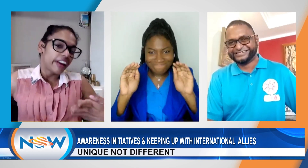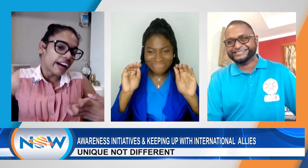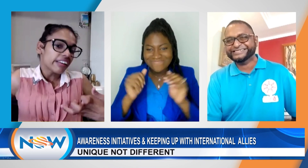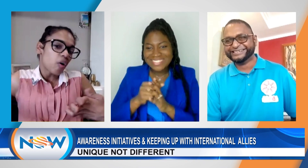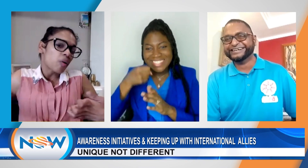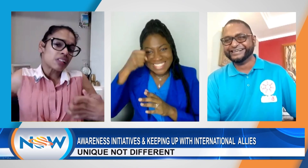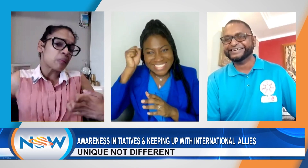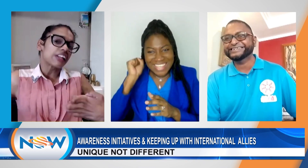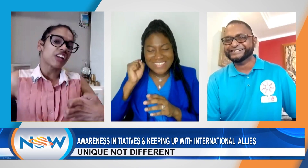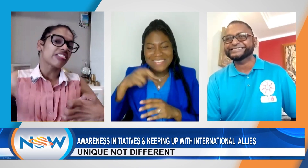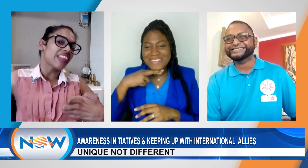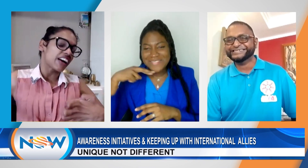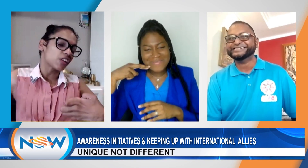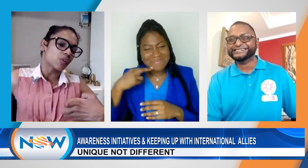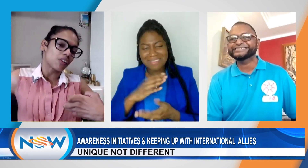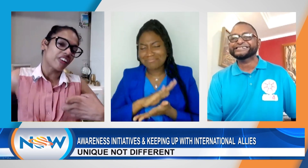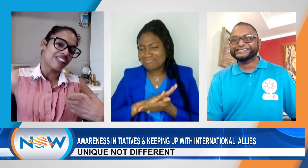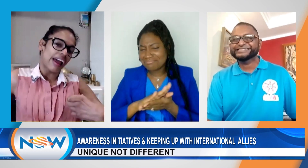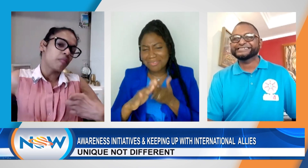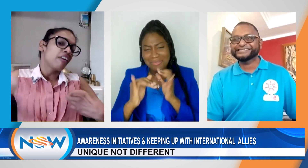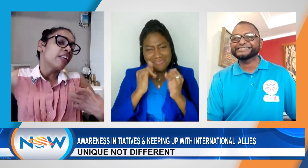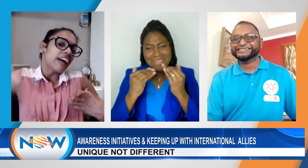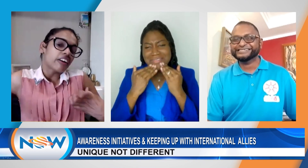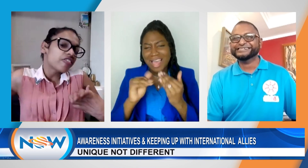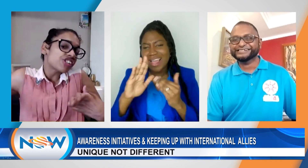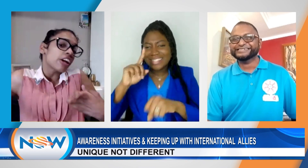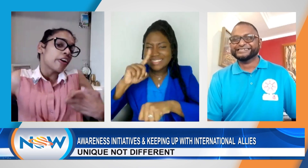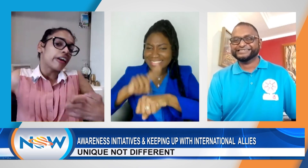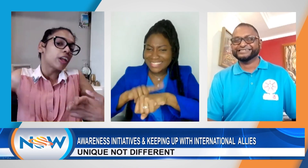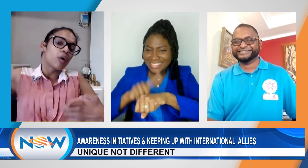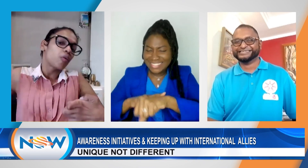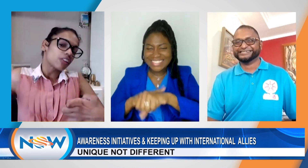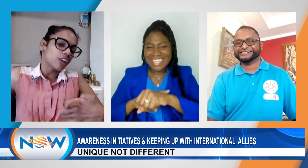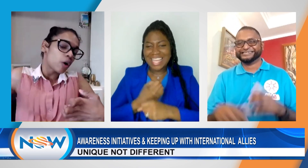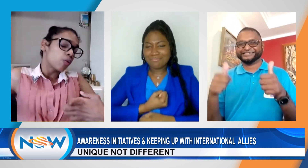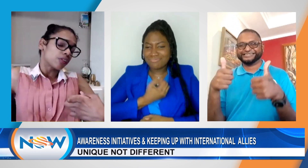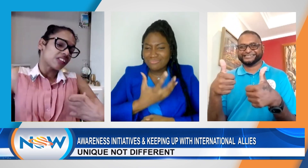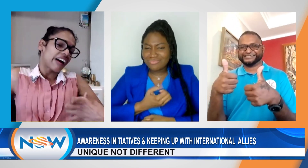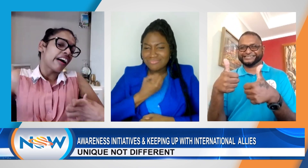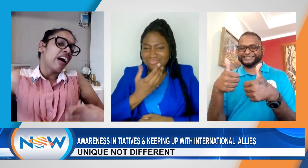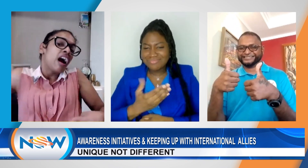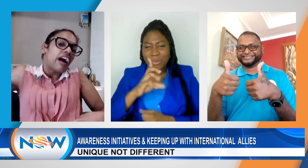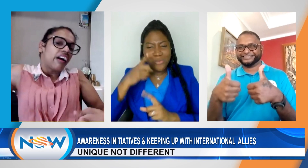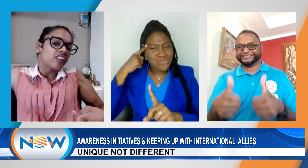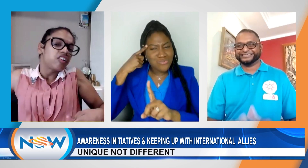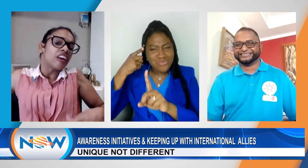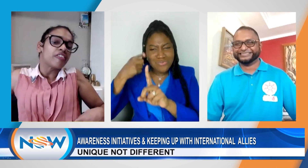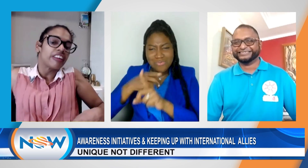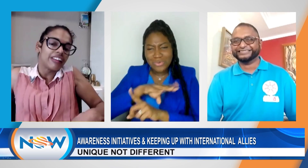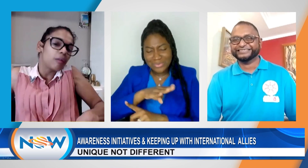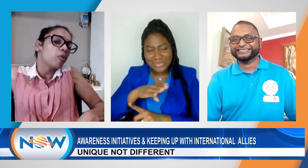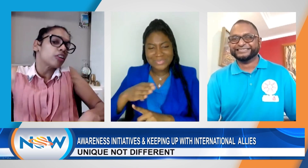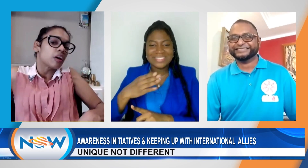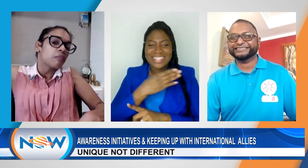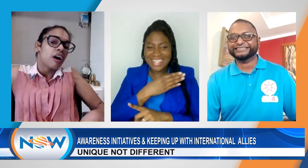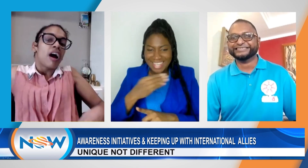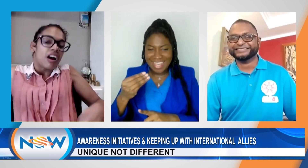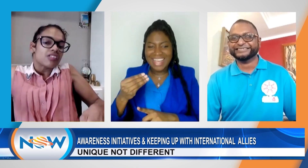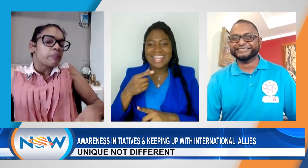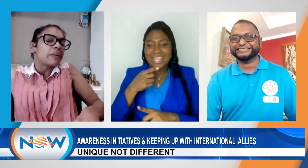Rian, always a pleasure. Thank you so much for your time. Thank you for sharing, you know, what your goals are. And you definitely brought up a topic